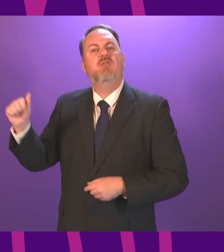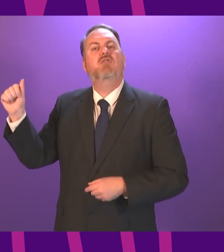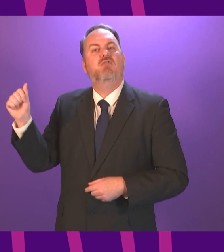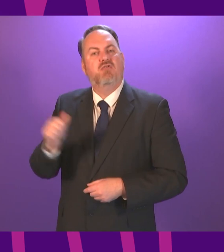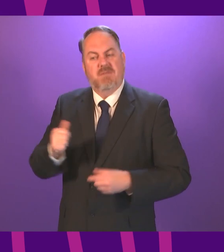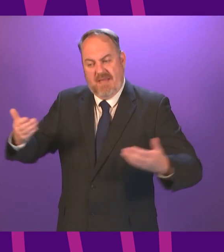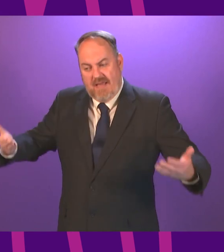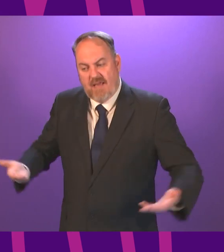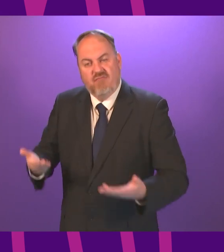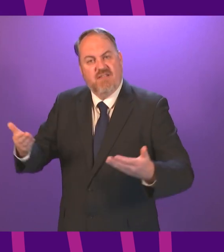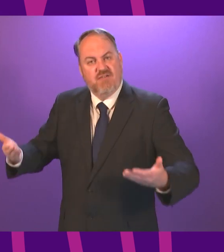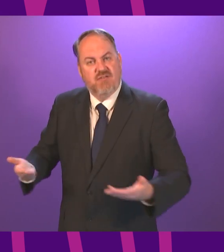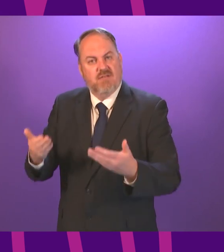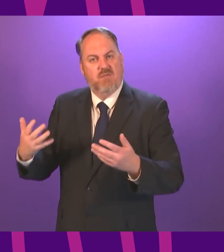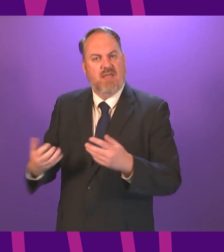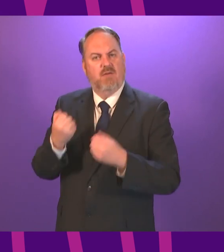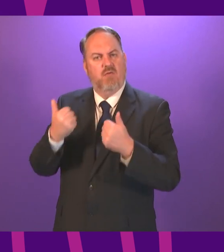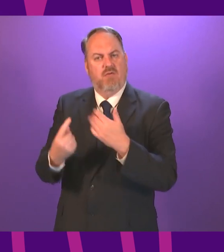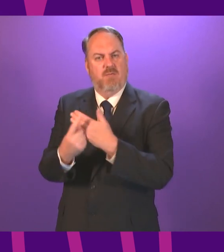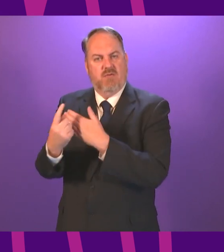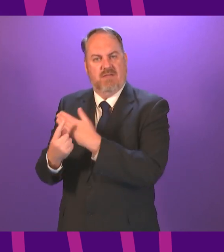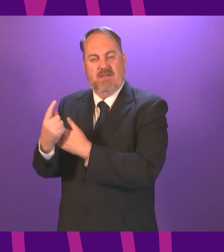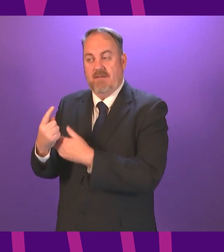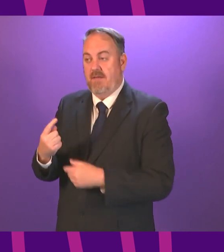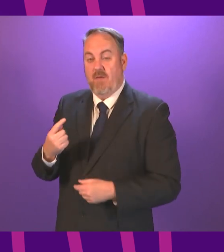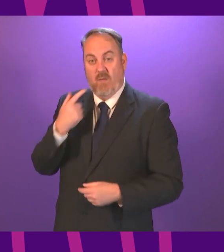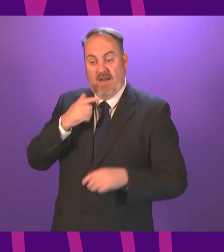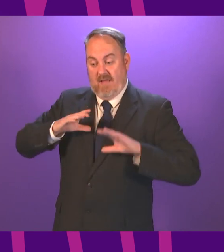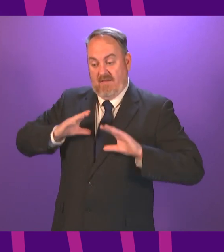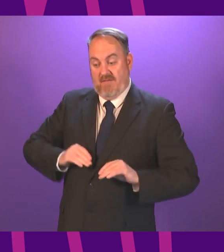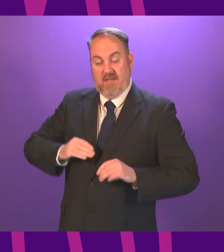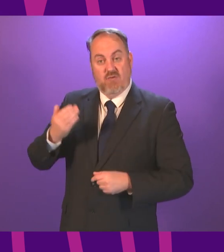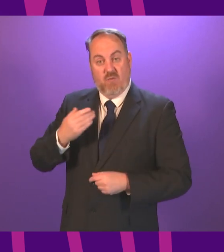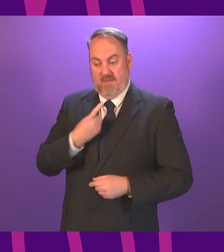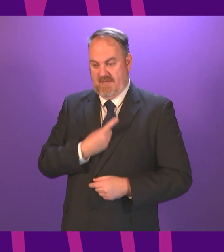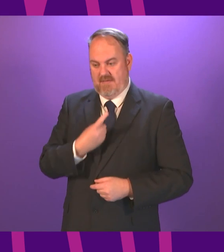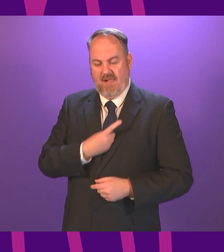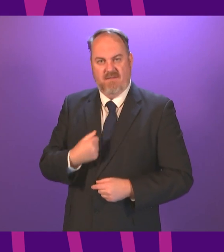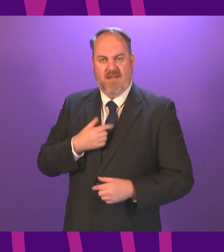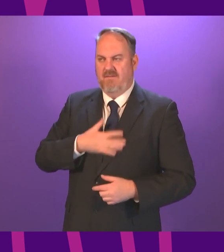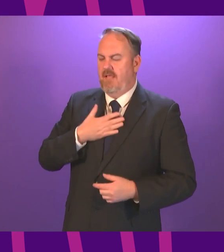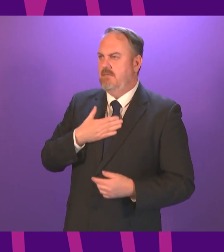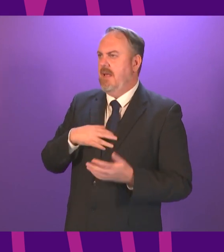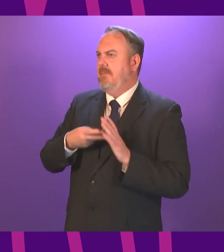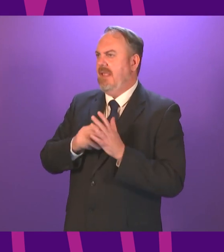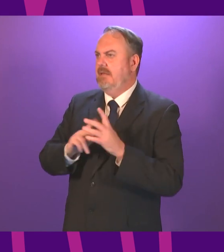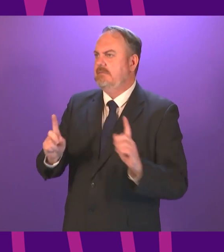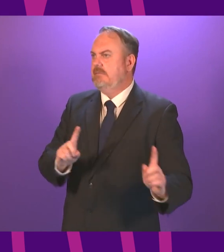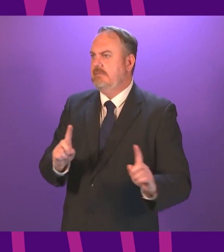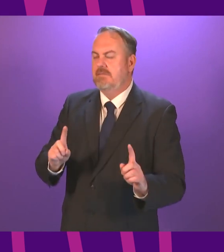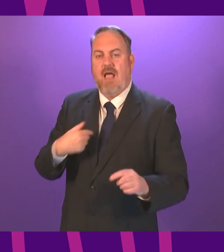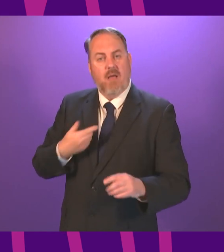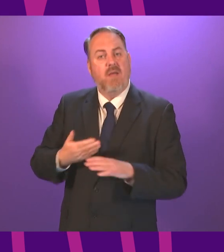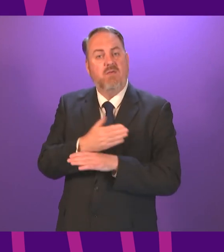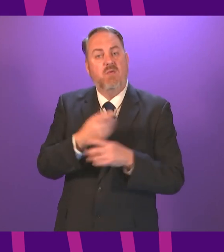when I left Bannock High School I did not have a clear career path and it was a real daunting experience although I went on to study politics